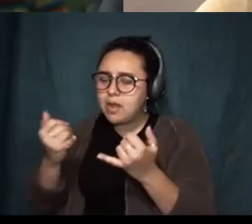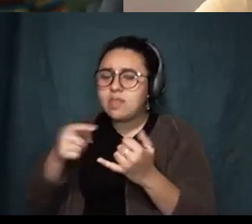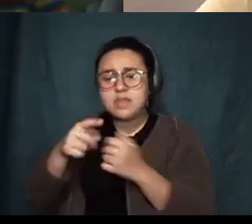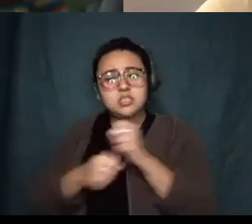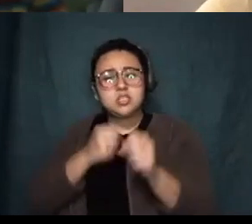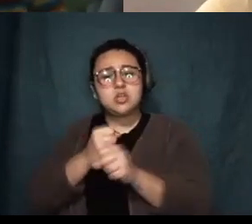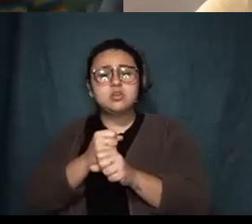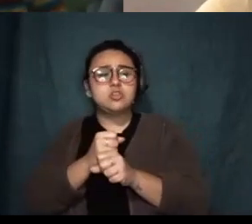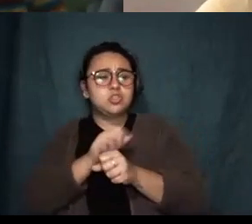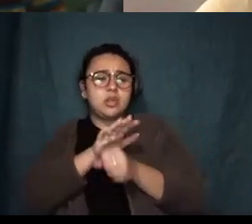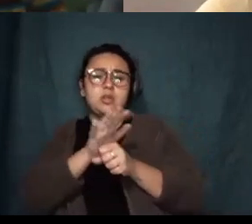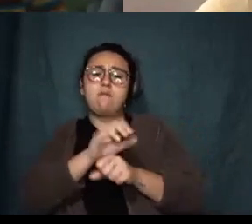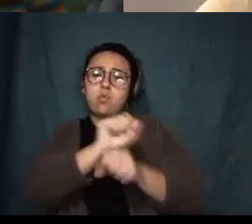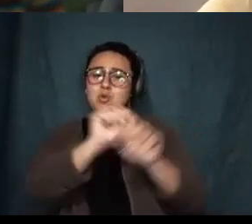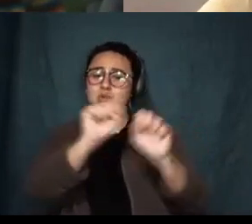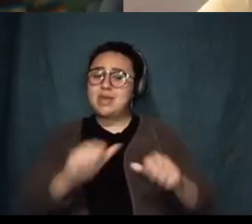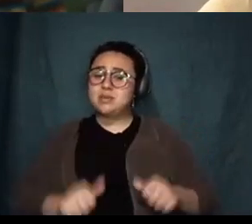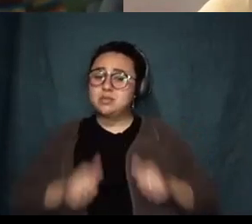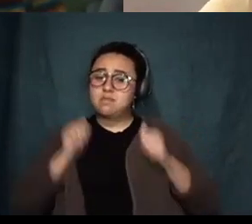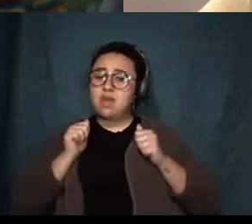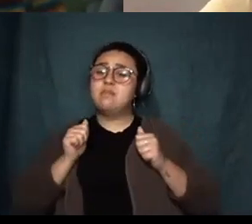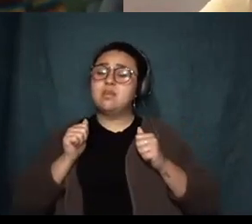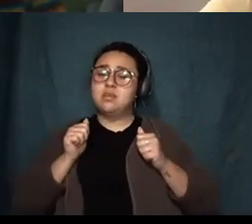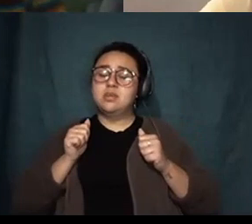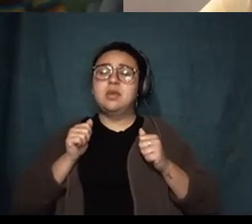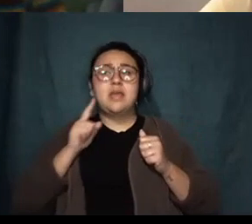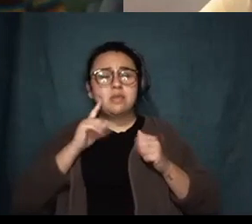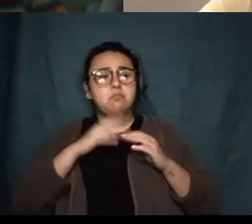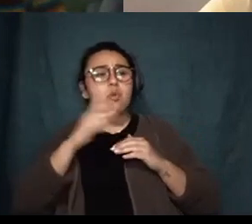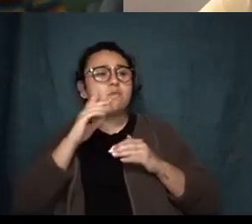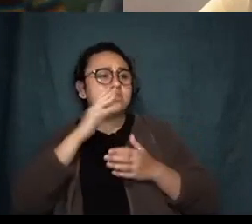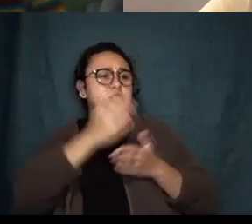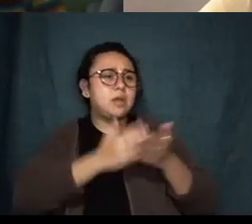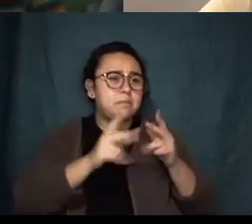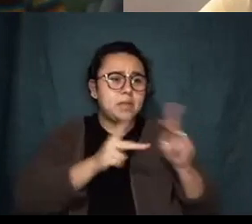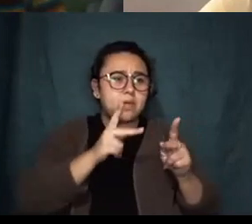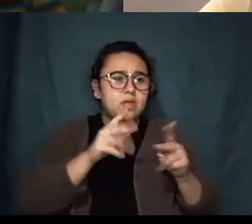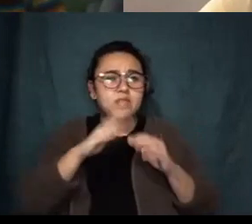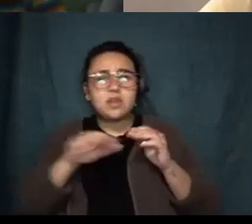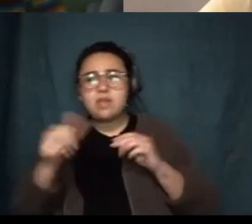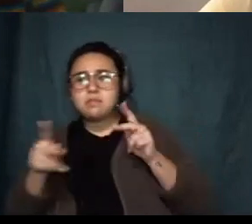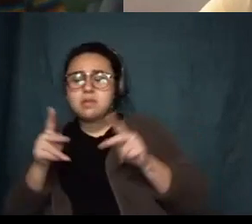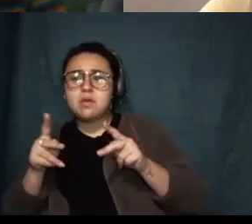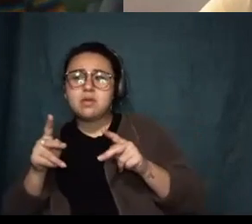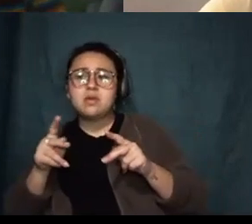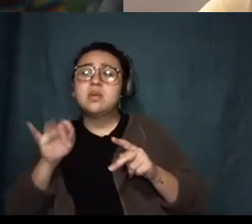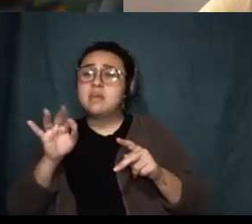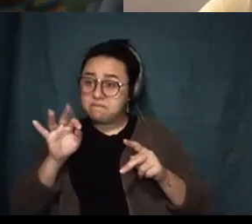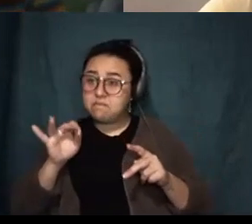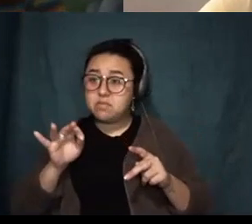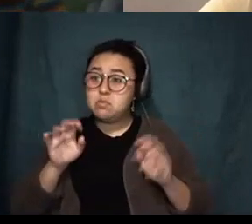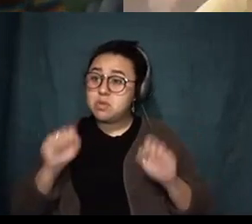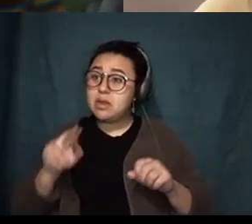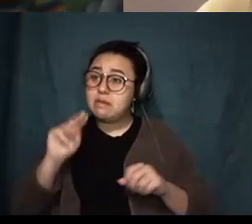systematically structurally like going to be a lot more for some of us than others but if you're in a position to nap and still like stay alive then like nap all you want really